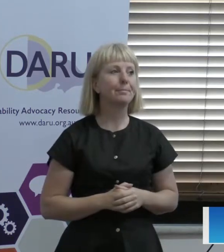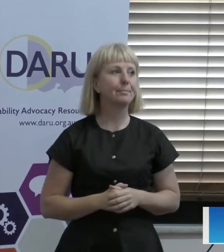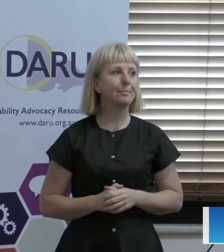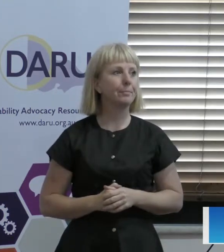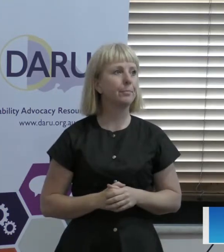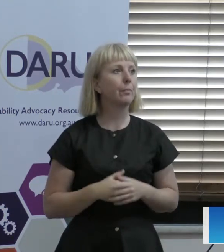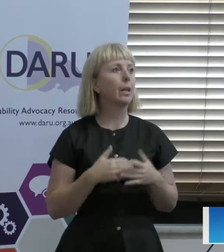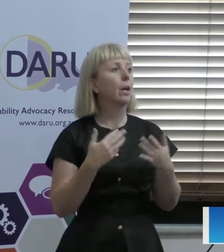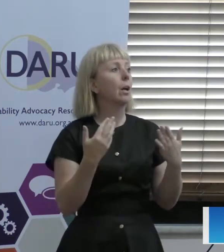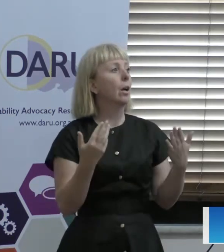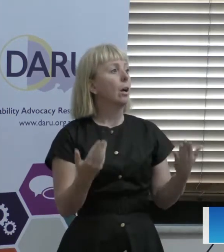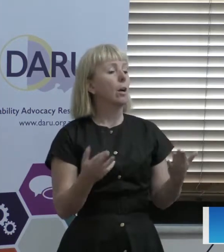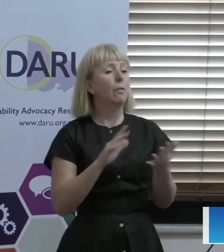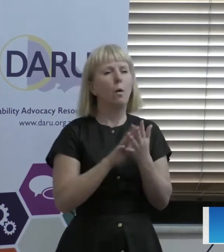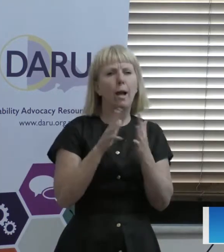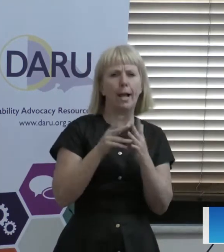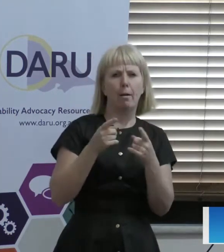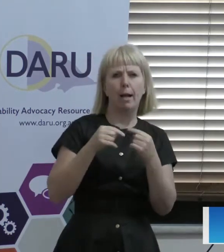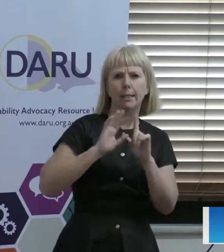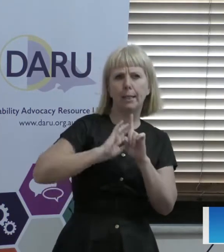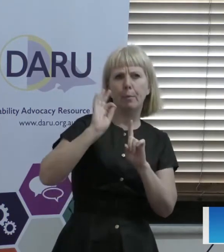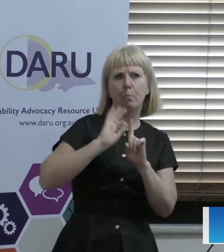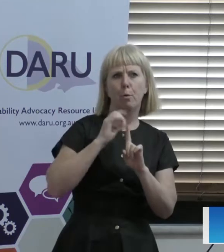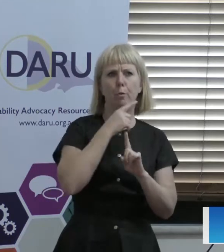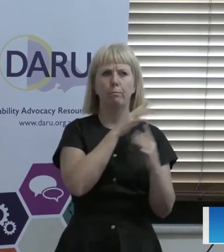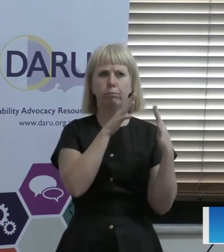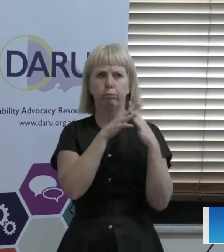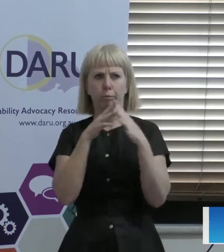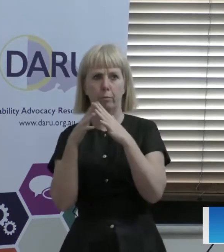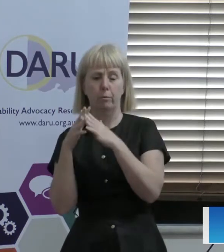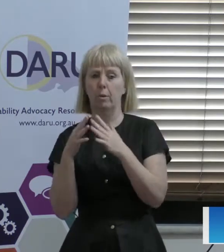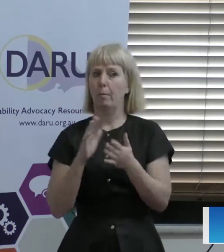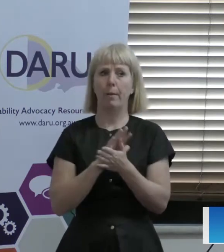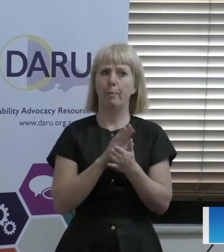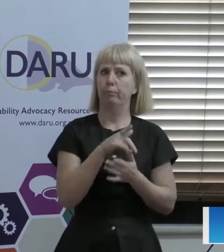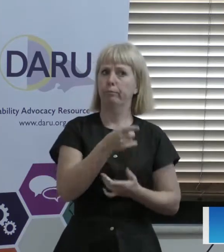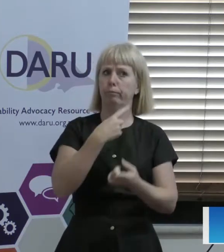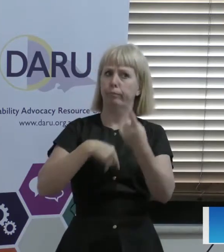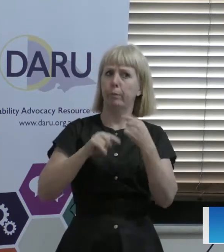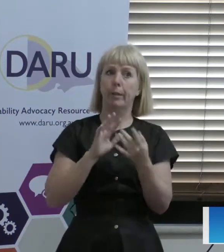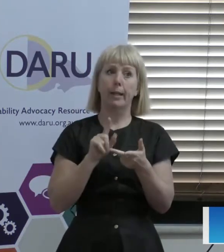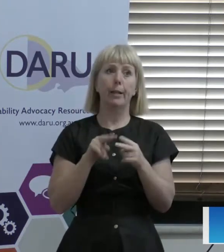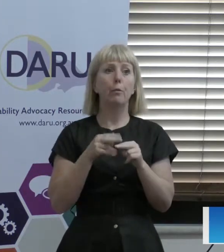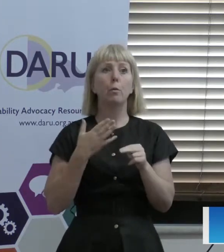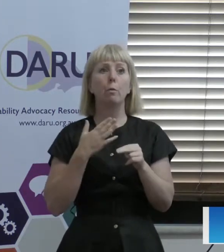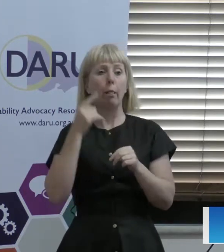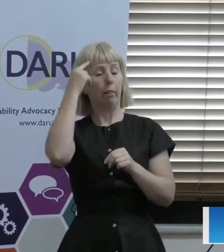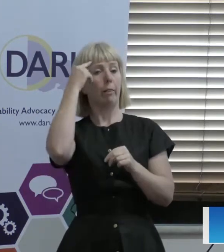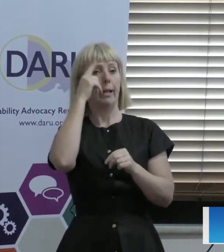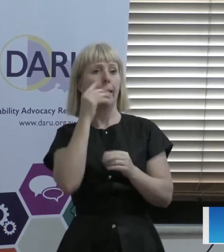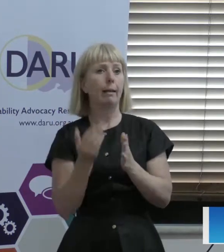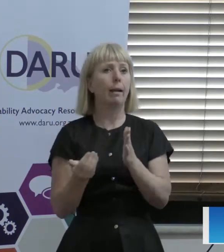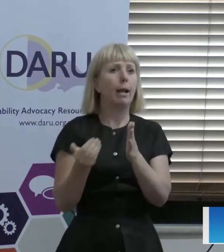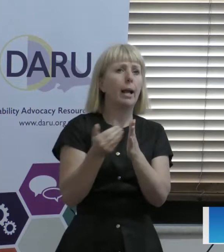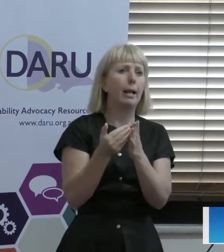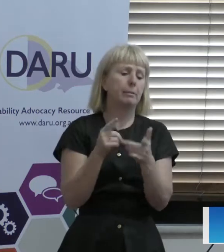In terms of how we might improve it, I'm also open to any suggestions that people might have in terms of things we could be adding to it. We've, as I mentioned, we've got